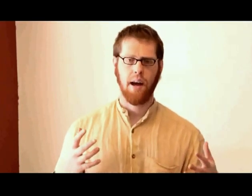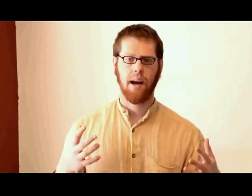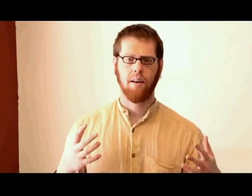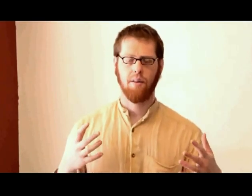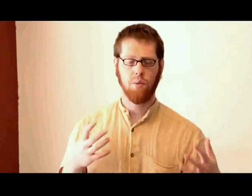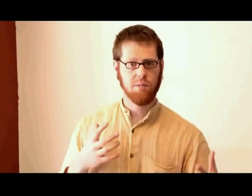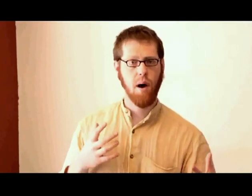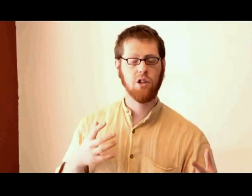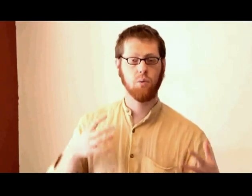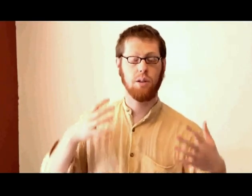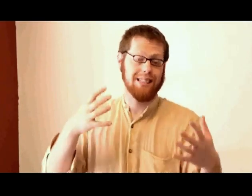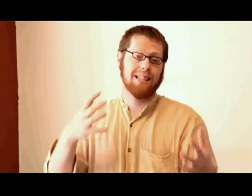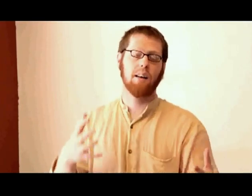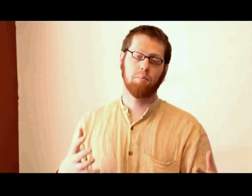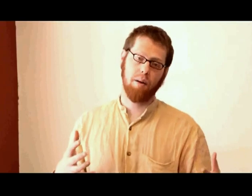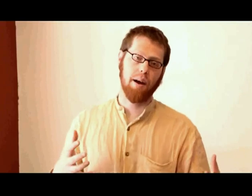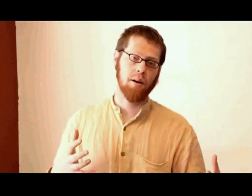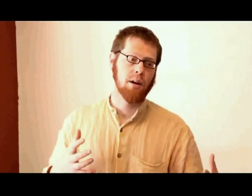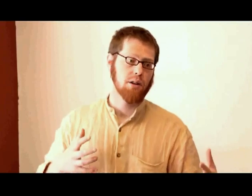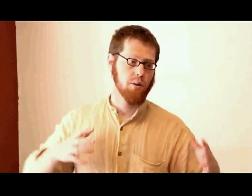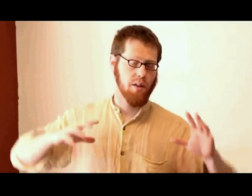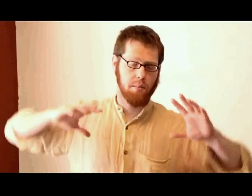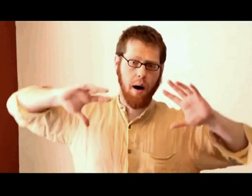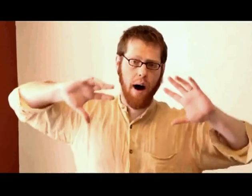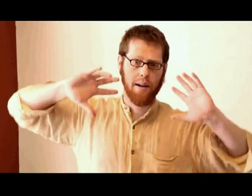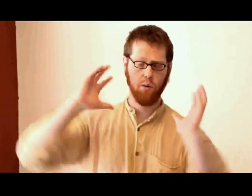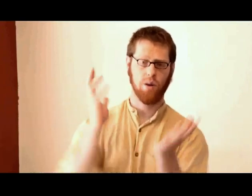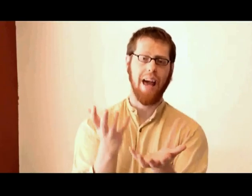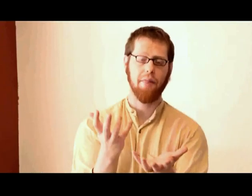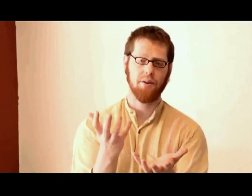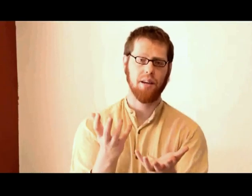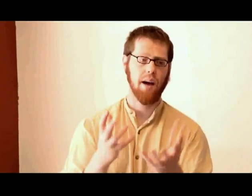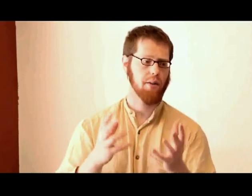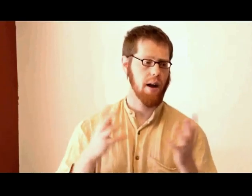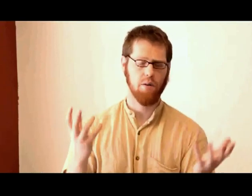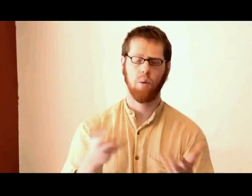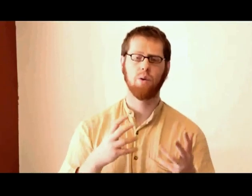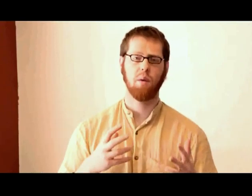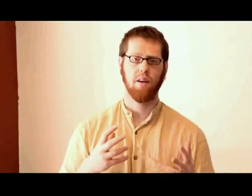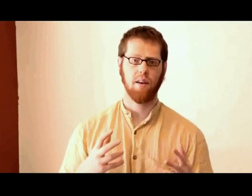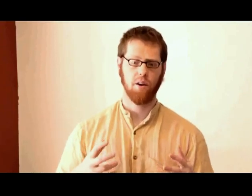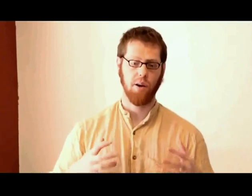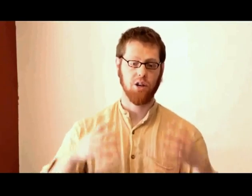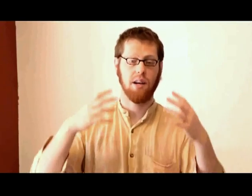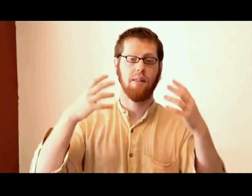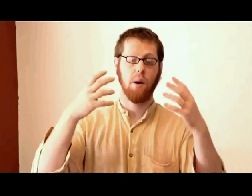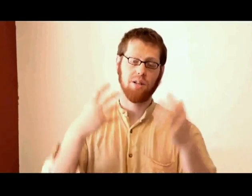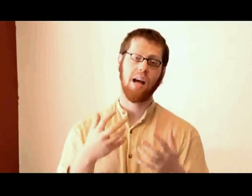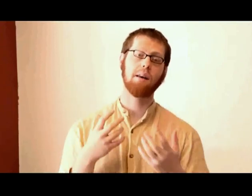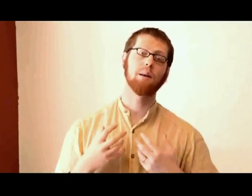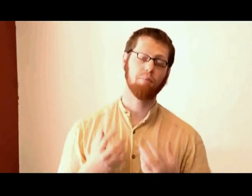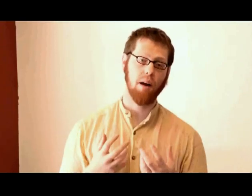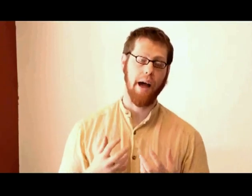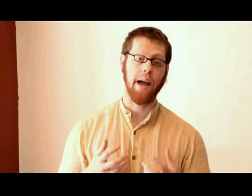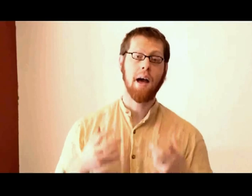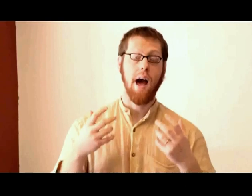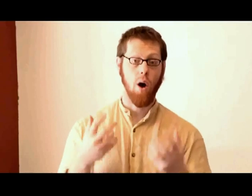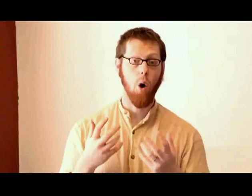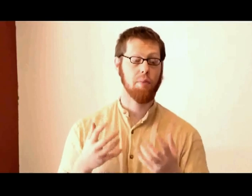And the response was in silent prayer. So the body would gather together, everyone who was part of the congregation, and they would silently pray and hope